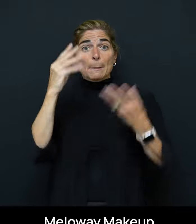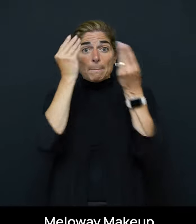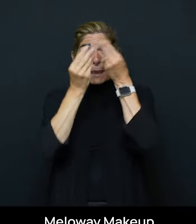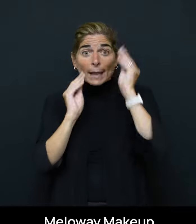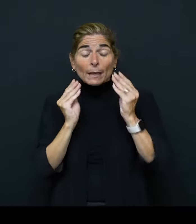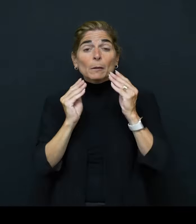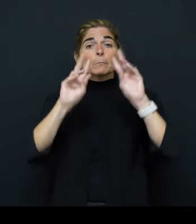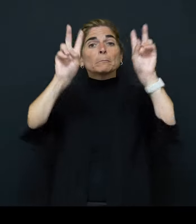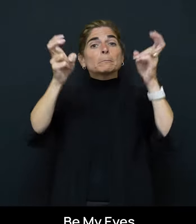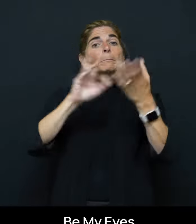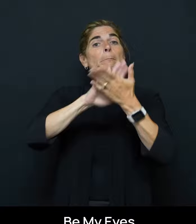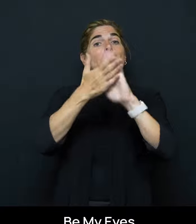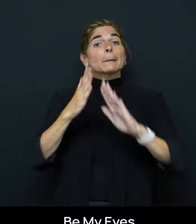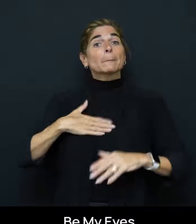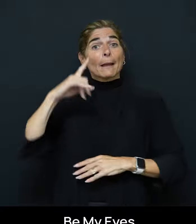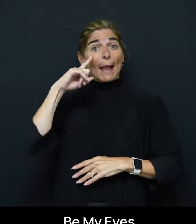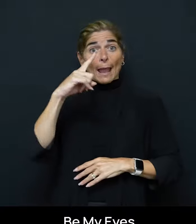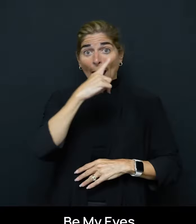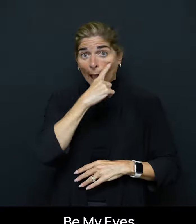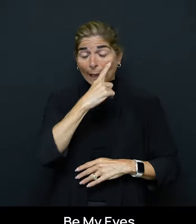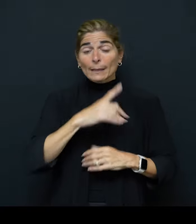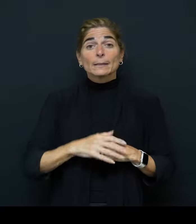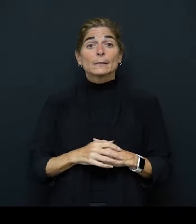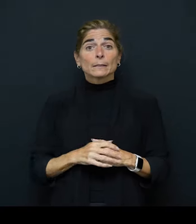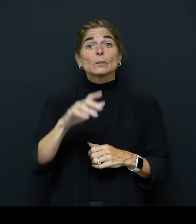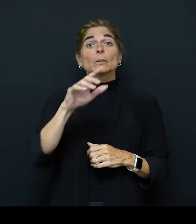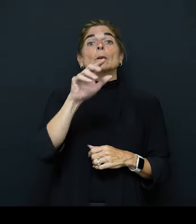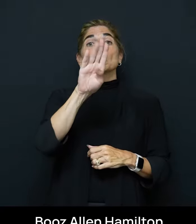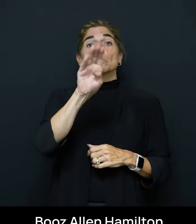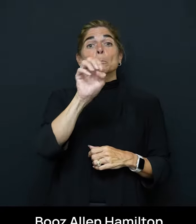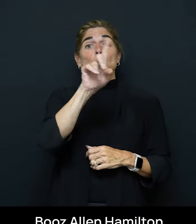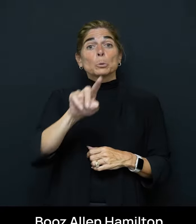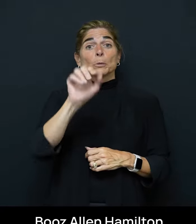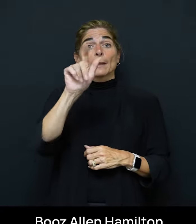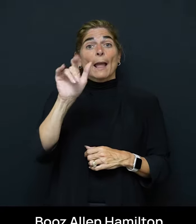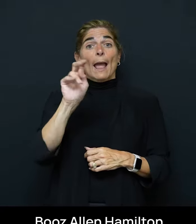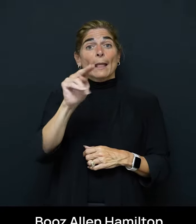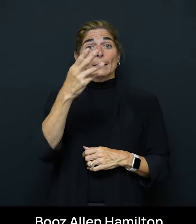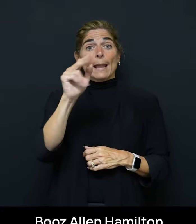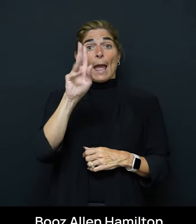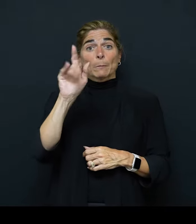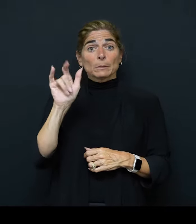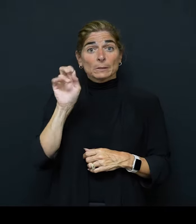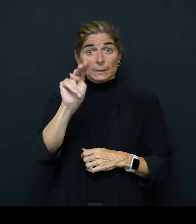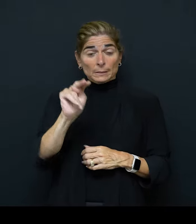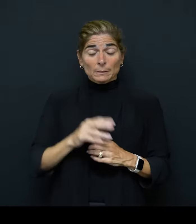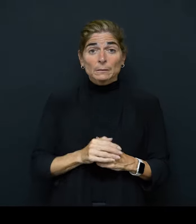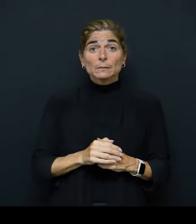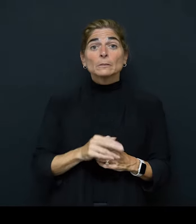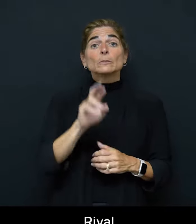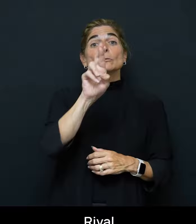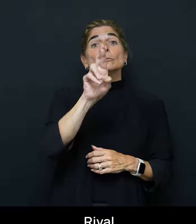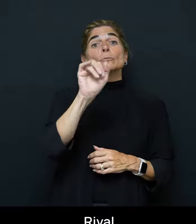Be My Eyes Booz Allen Hamilton Rival